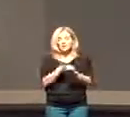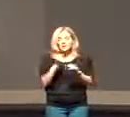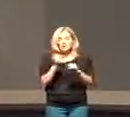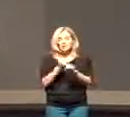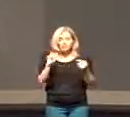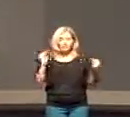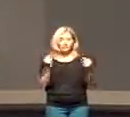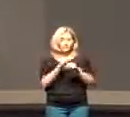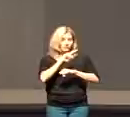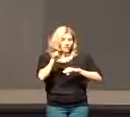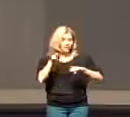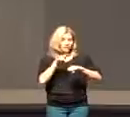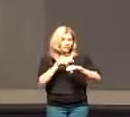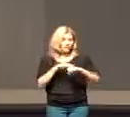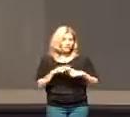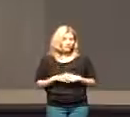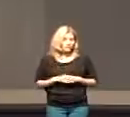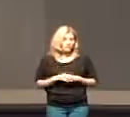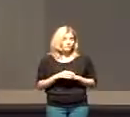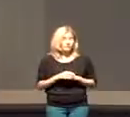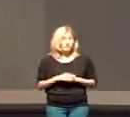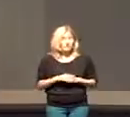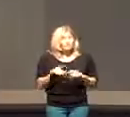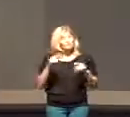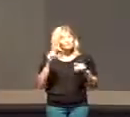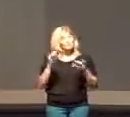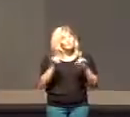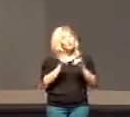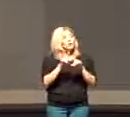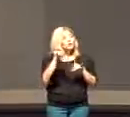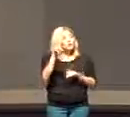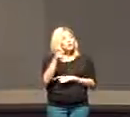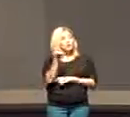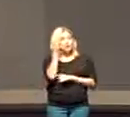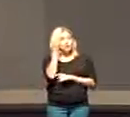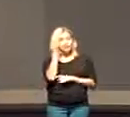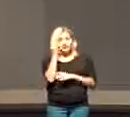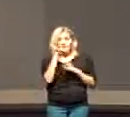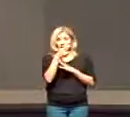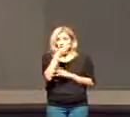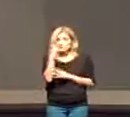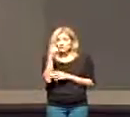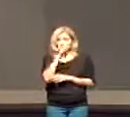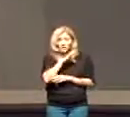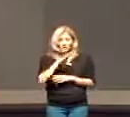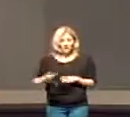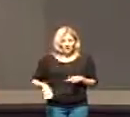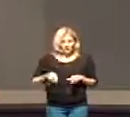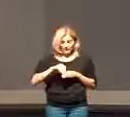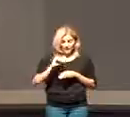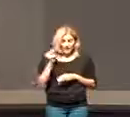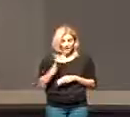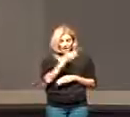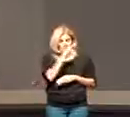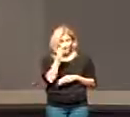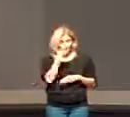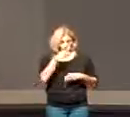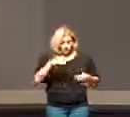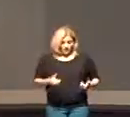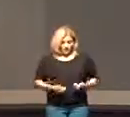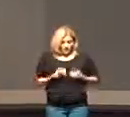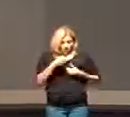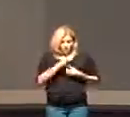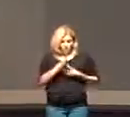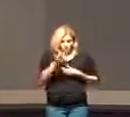our sinful nature but we also need to understand that because Christ is in us because we're indwelt with the Holy